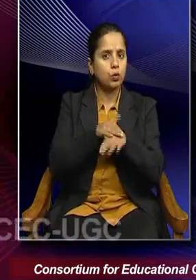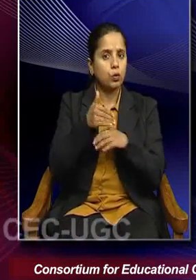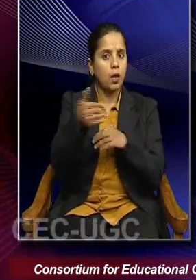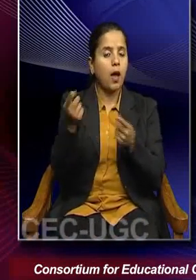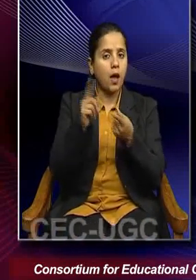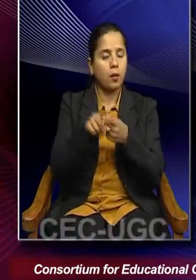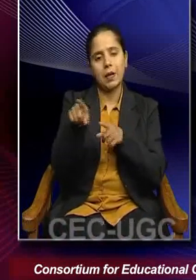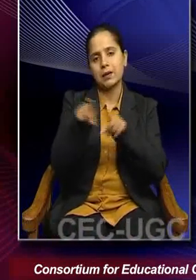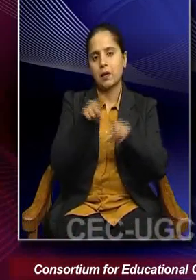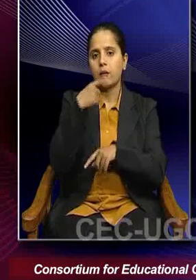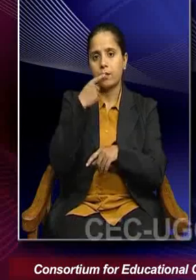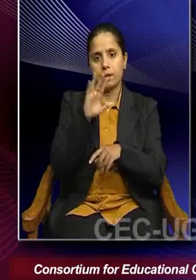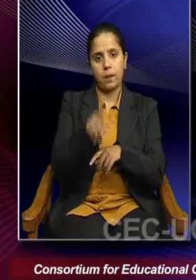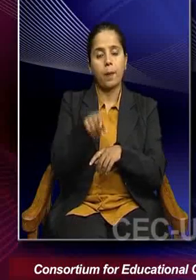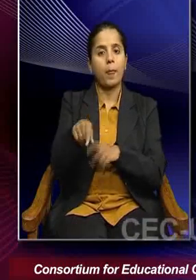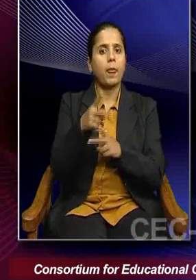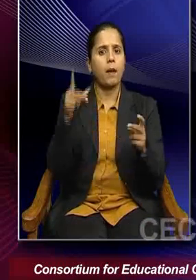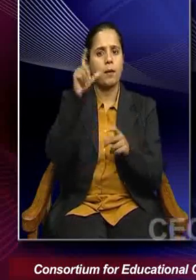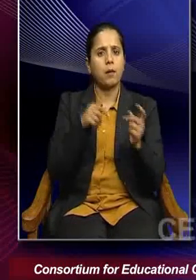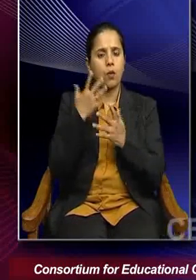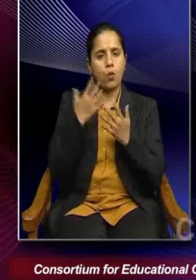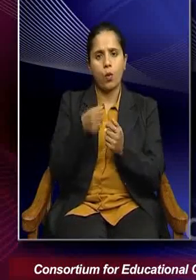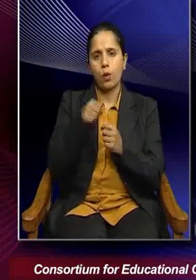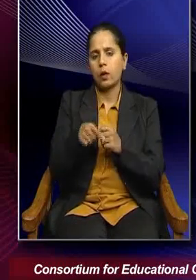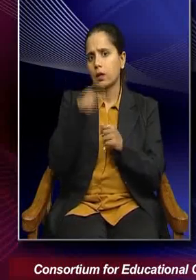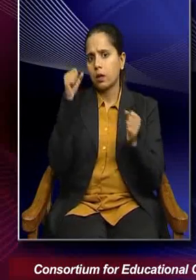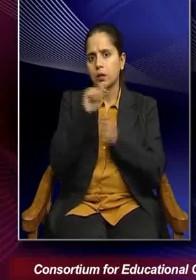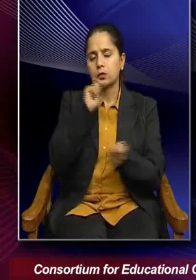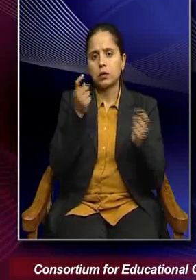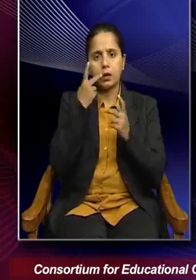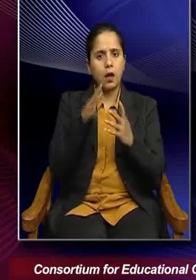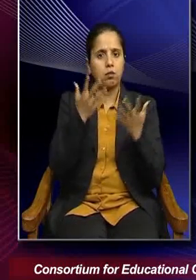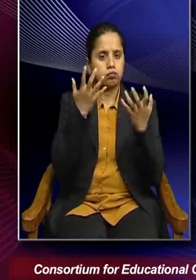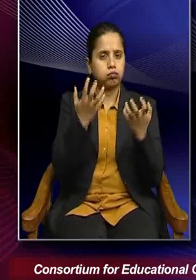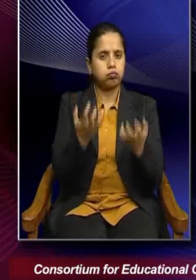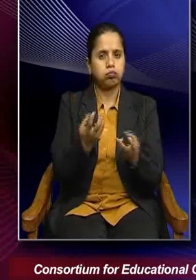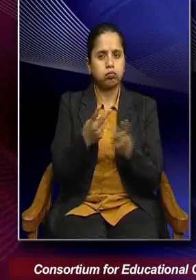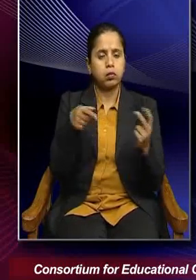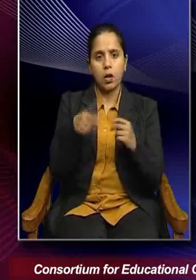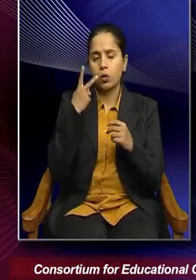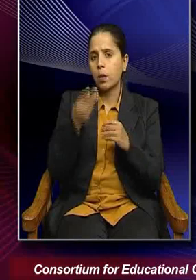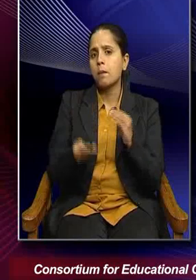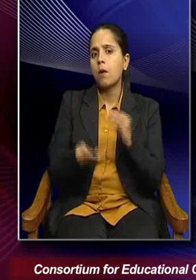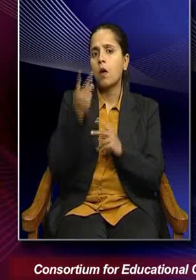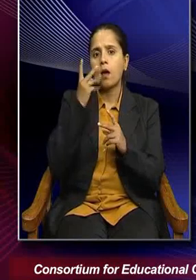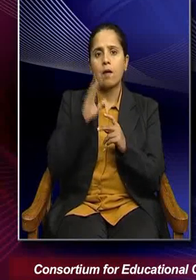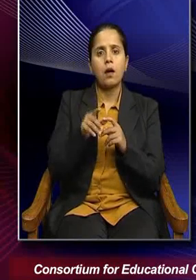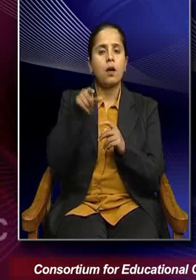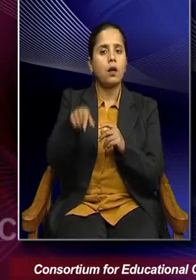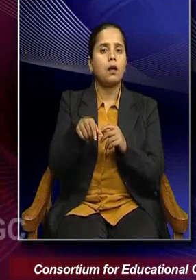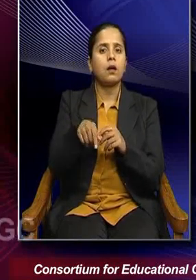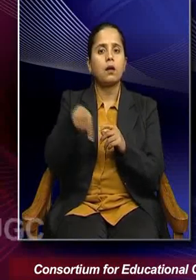So, for example, you know, desertification with climate change, we observe that there is increasing coverage of